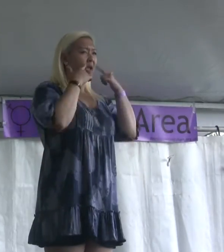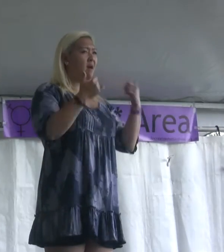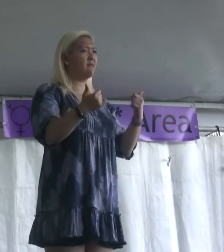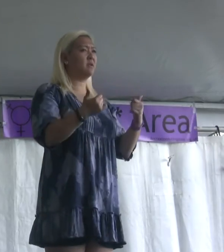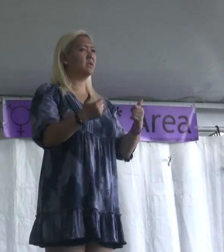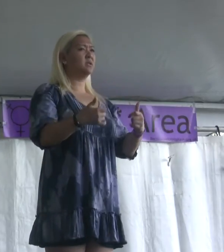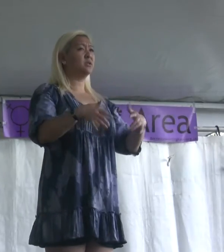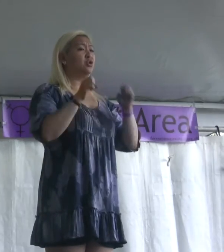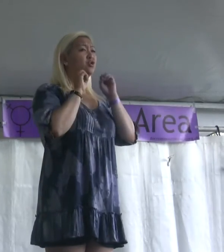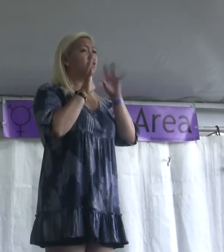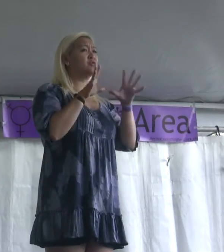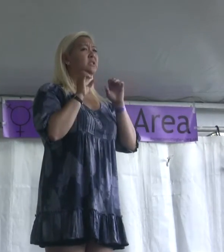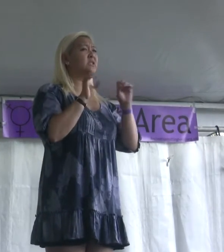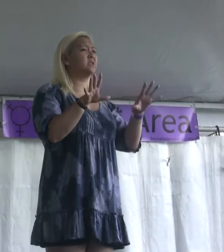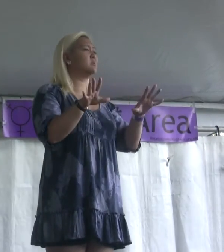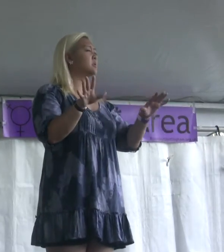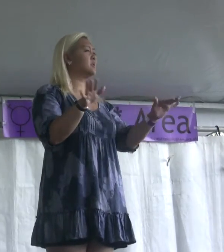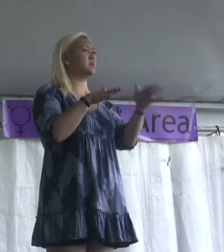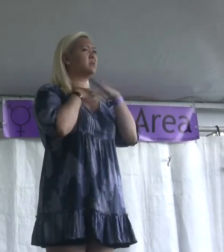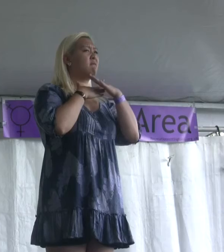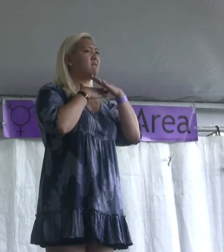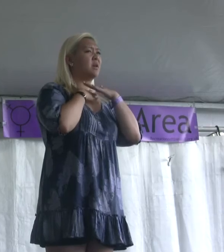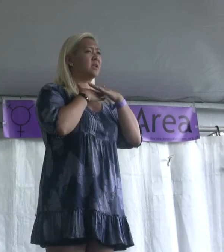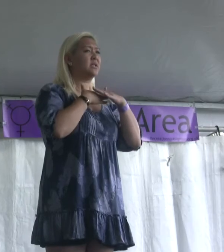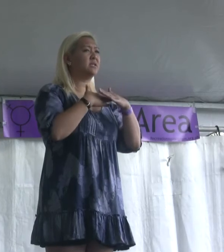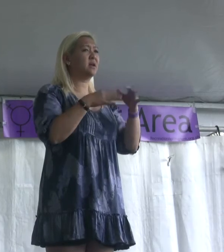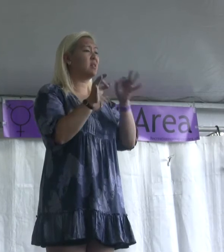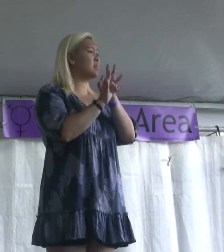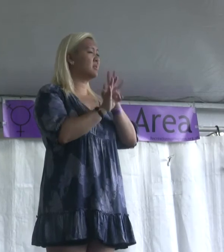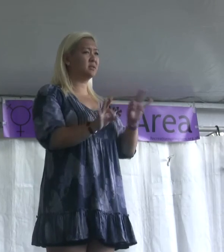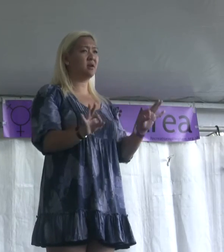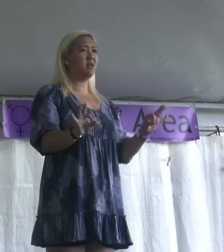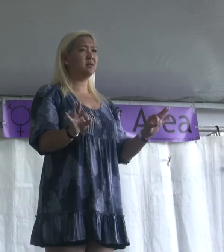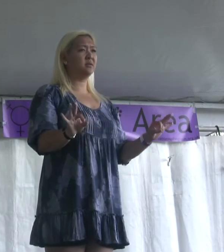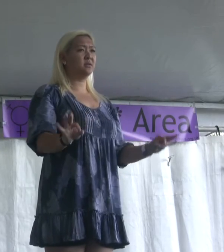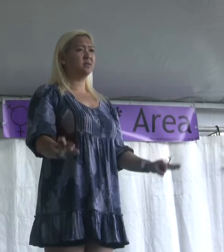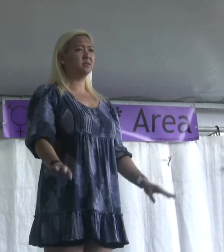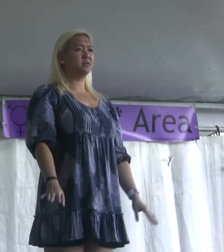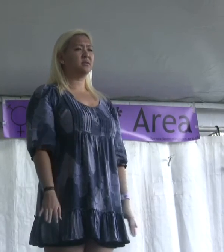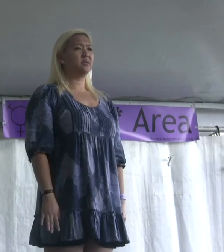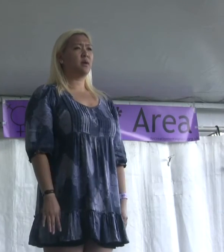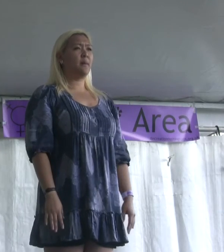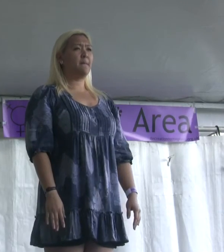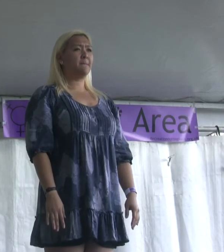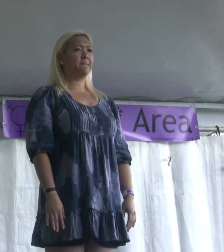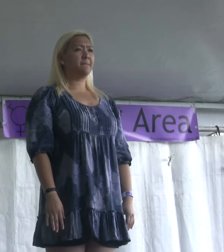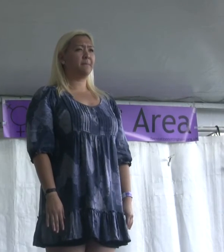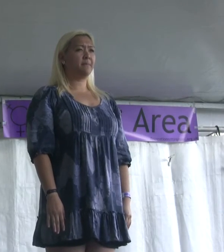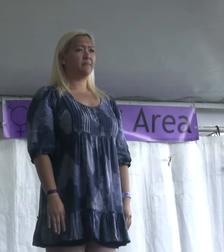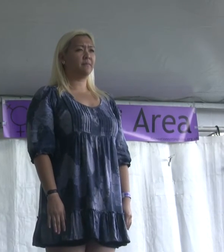suffocating, silence The sun close me to the